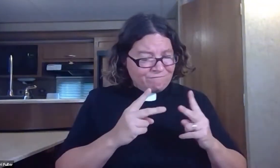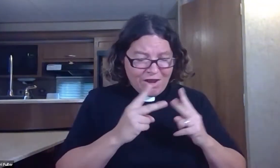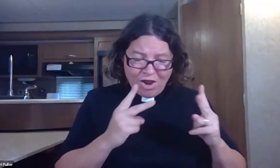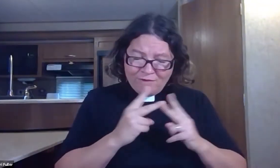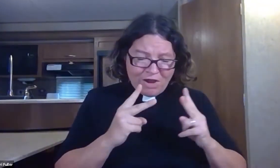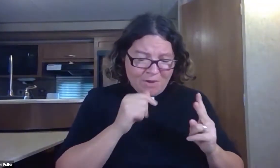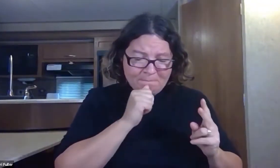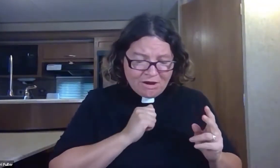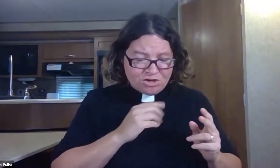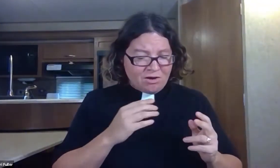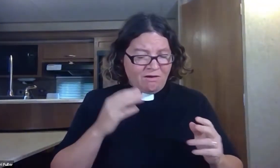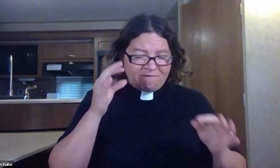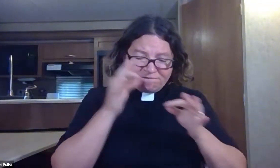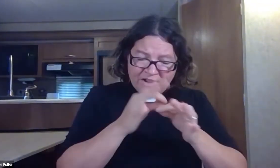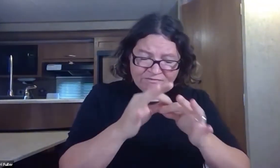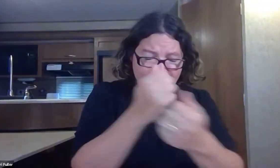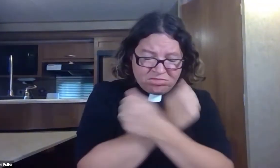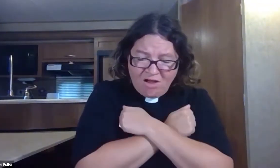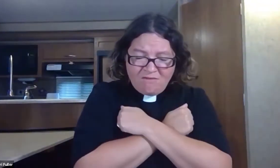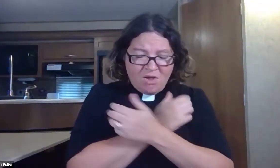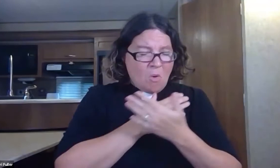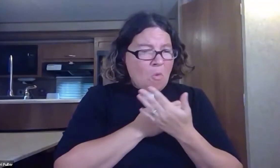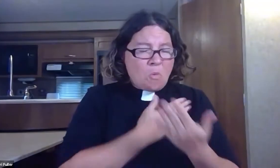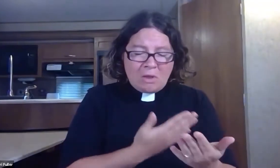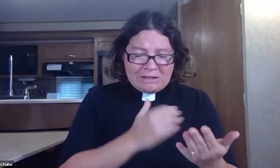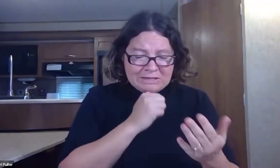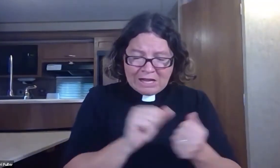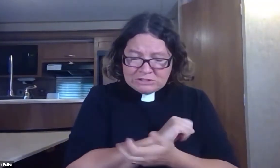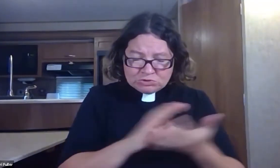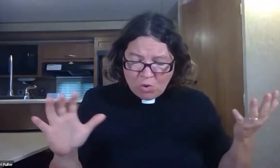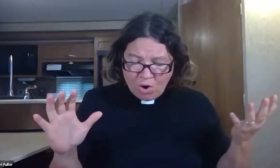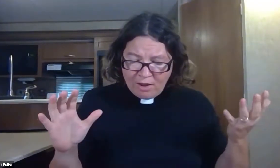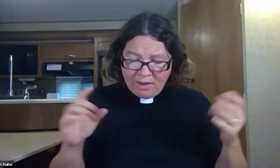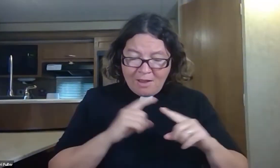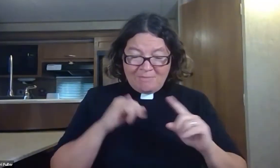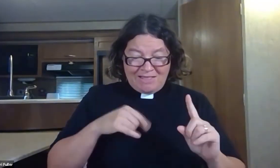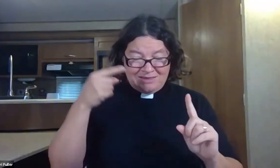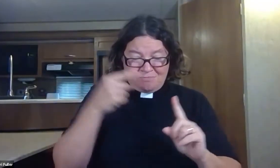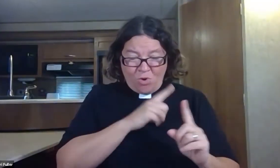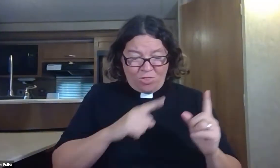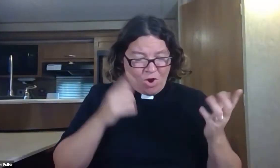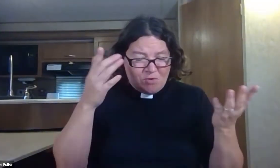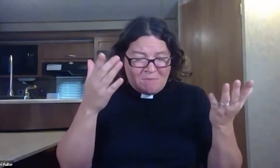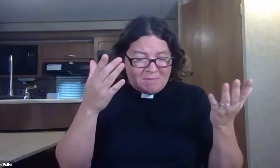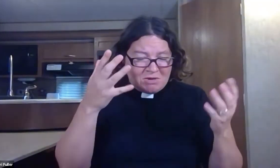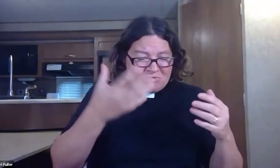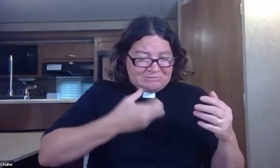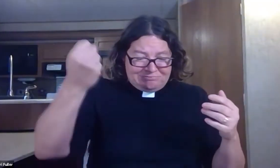I know that you're a merciful and compassionate God, very patient, full of faithful love, and not willing to